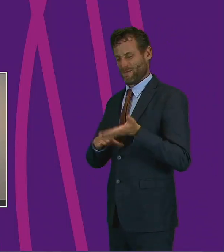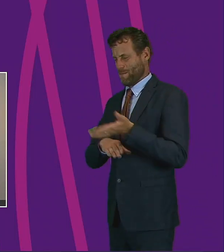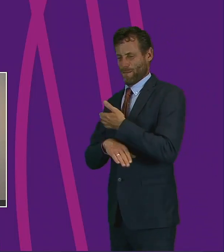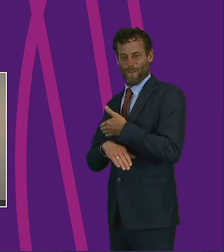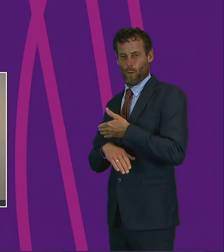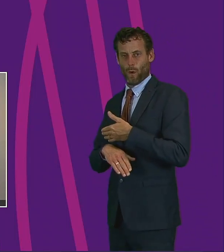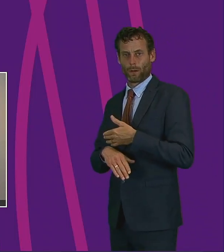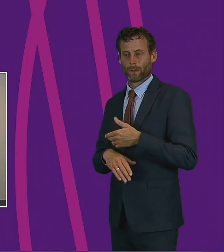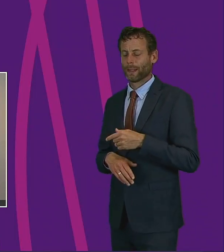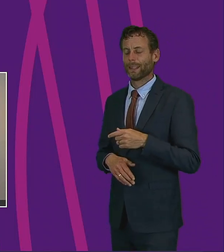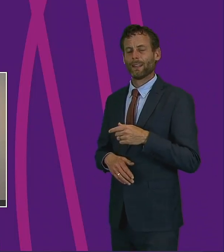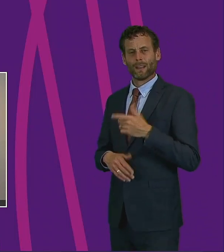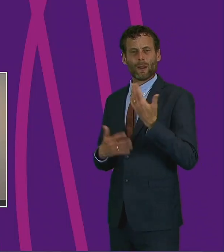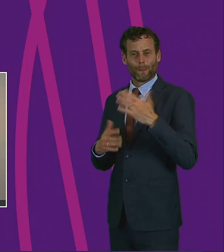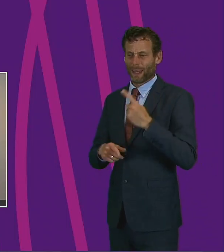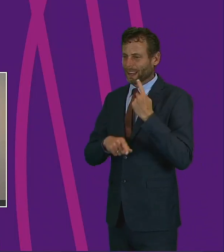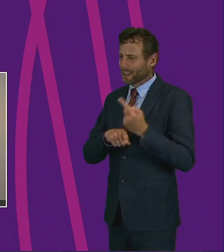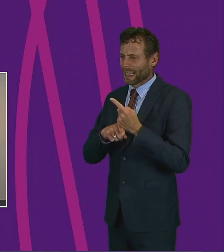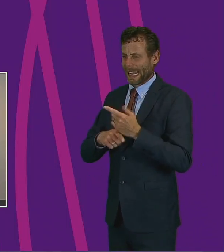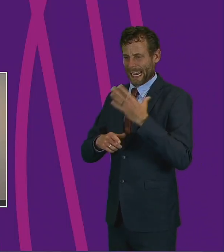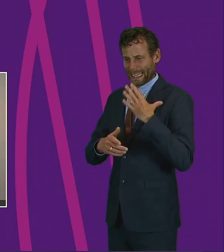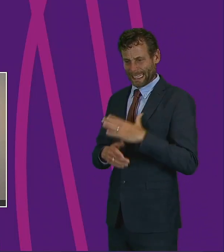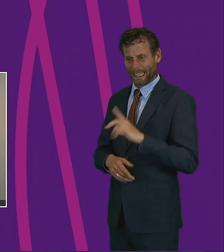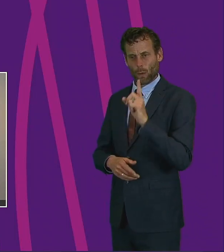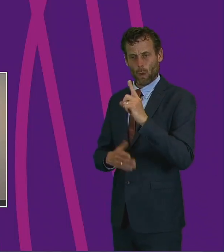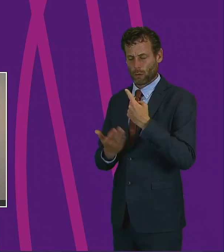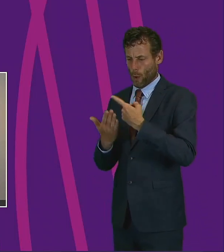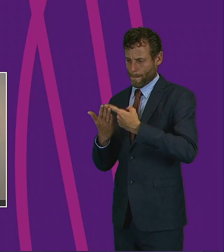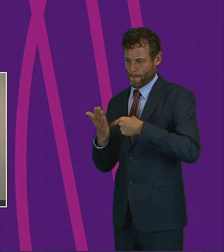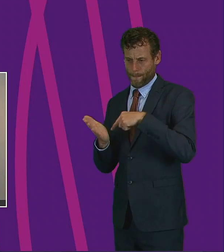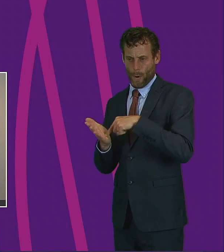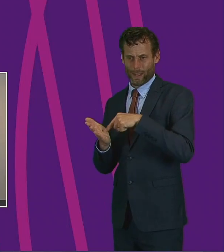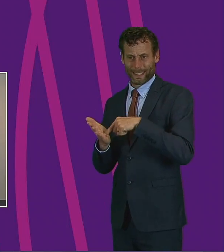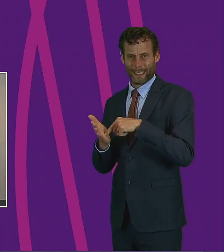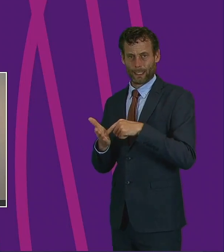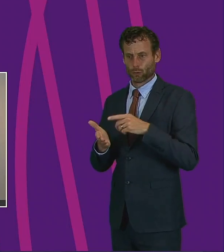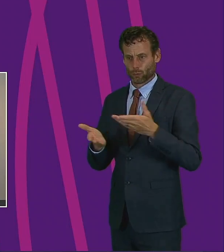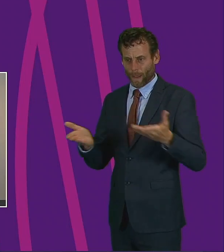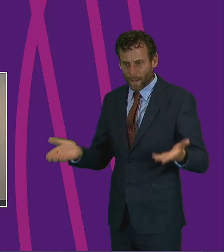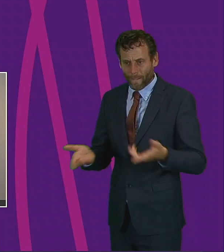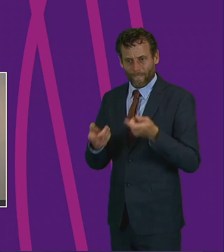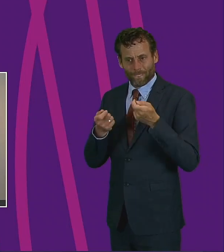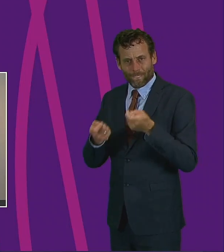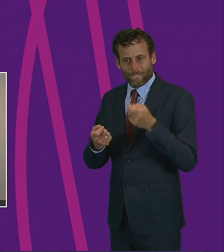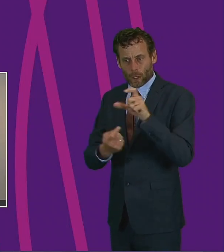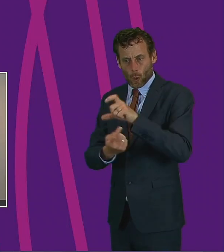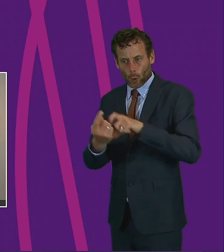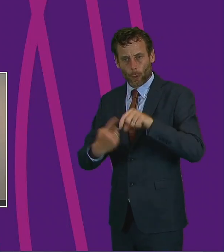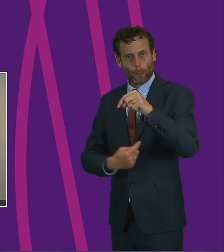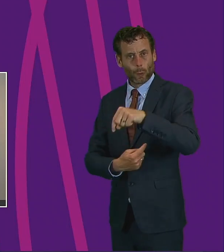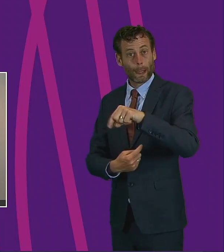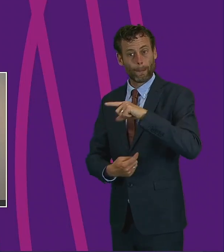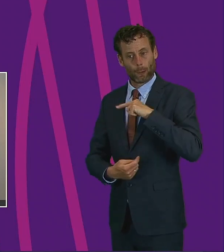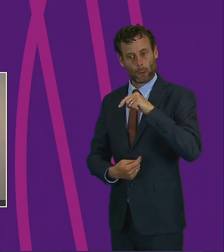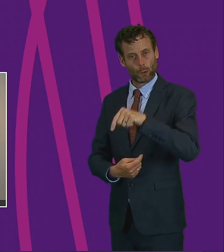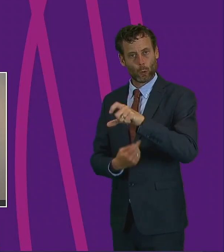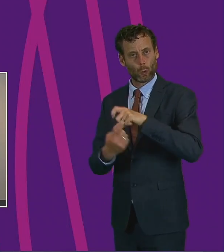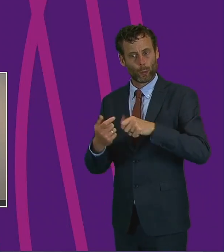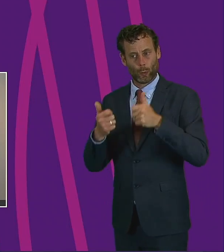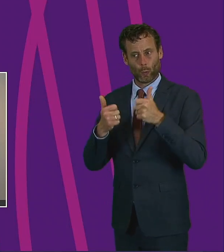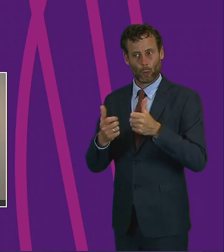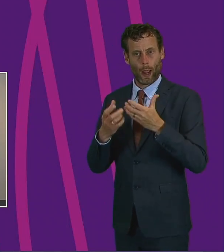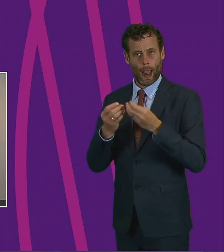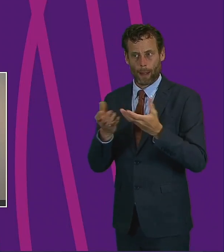policies on the community being the centre of mental well-being. The crisis has put a spotlight on mental health and the importance of